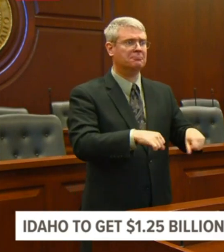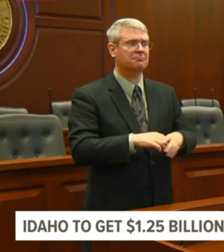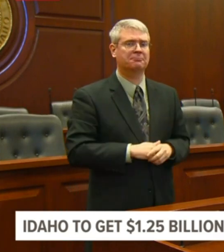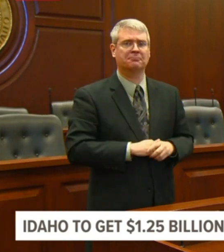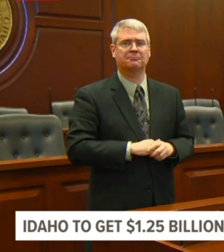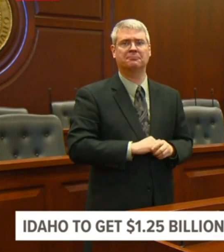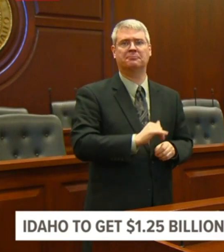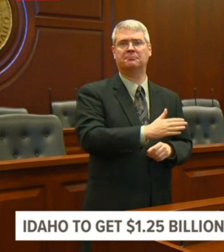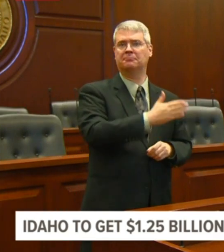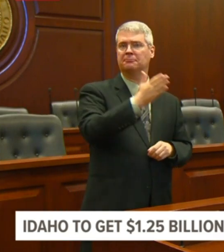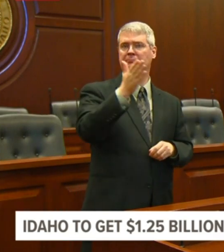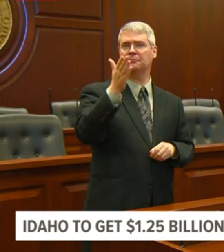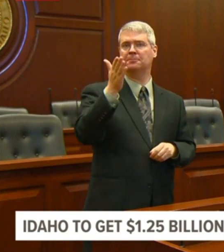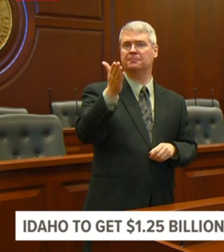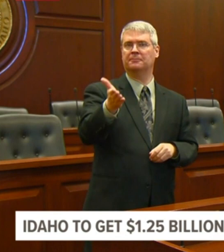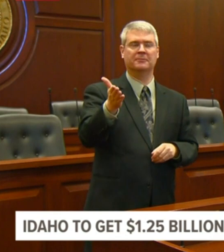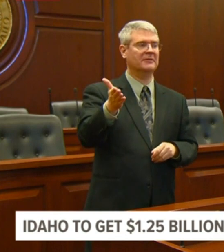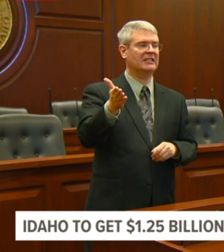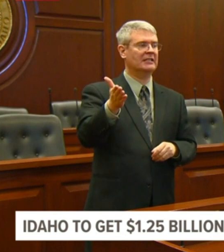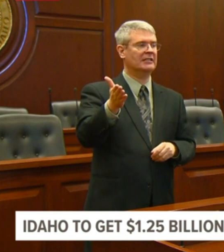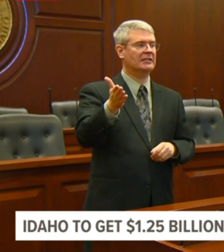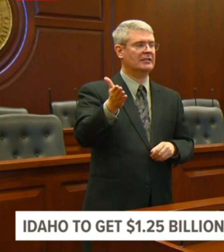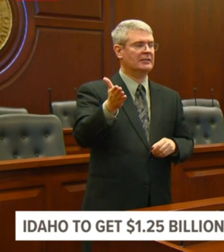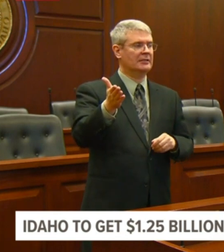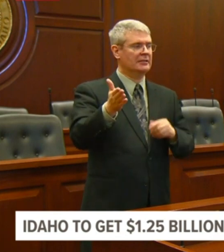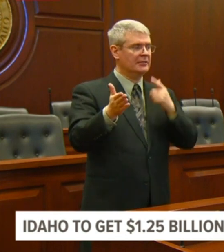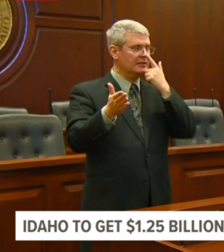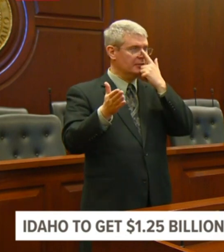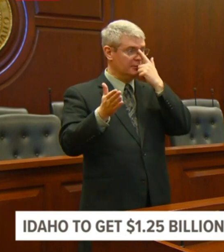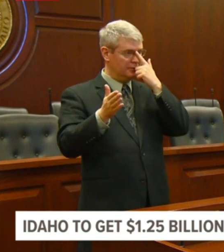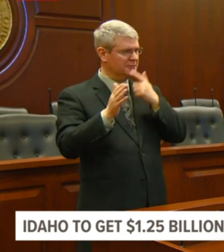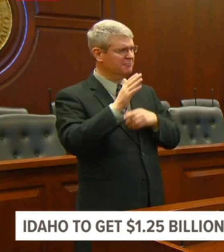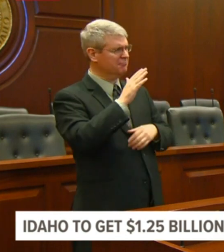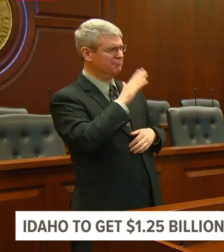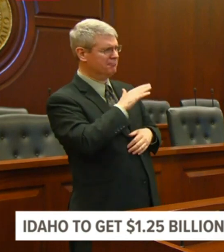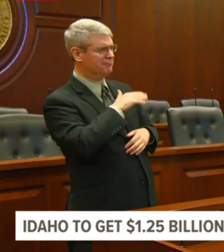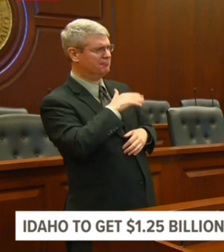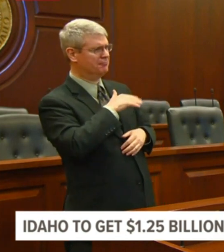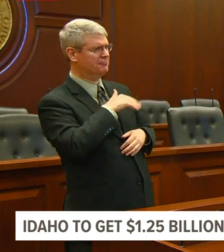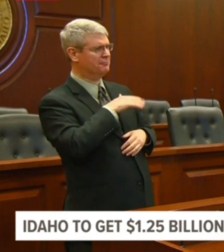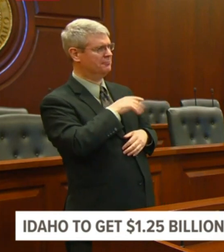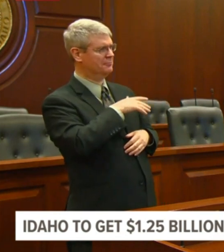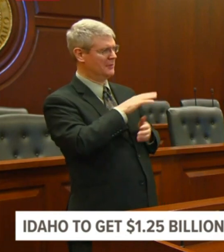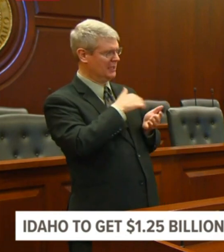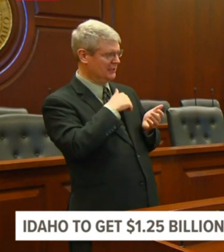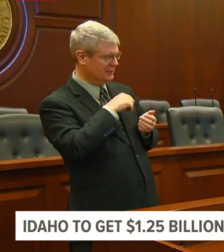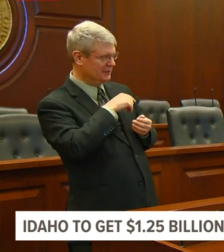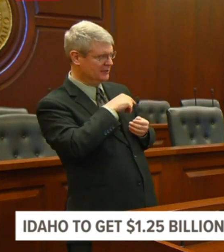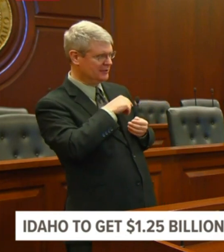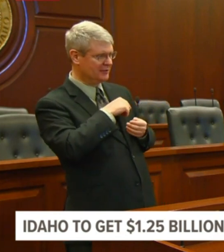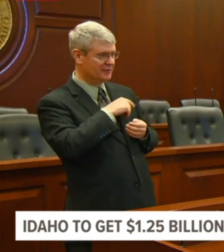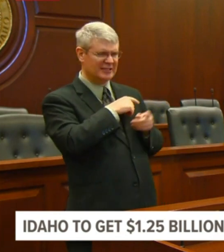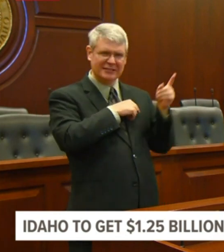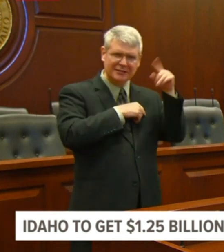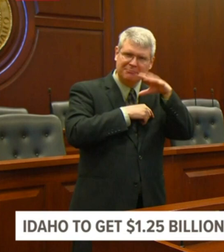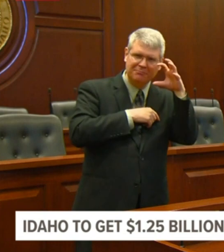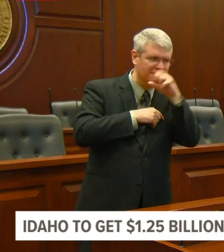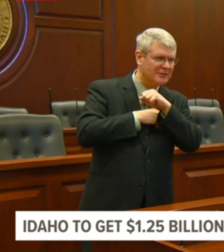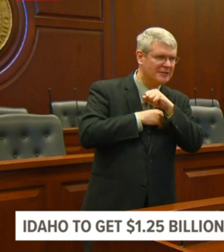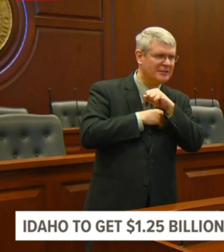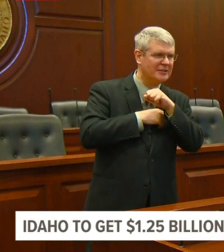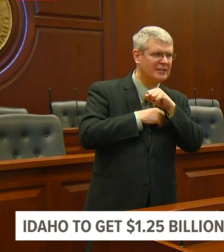What is being done to support rentals with property management regulations? What is being done to what? Support